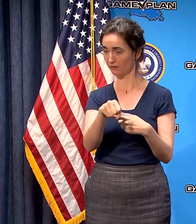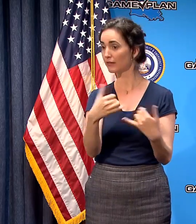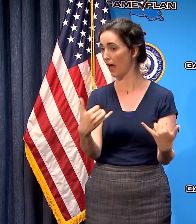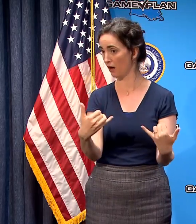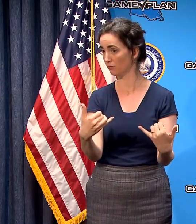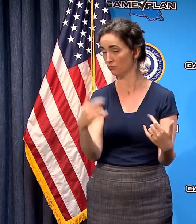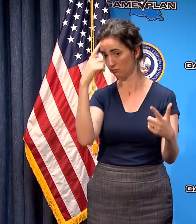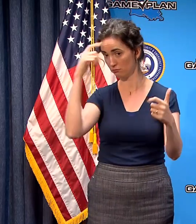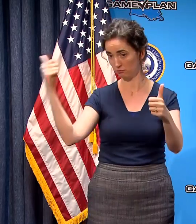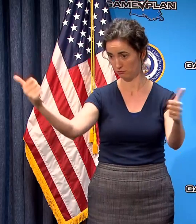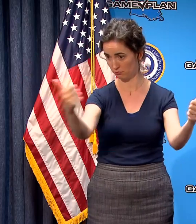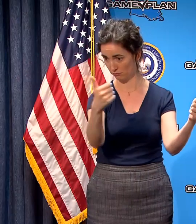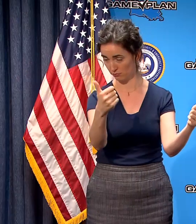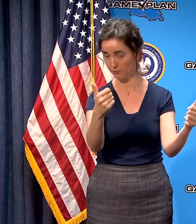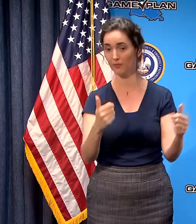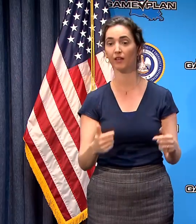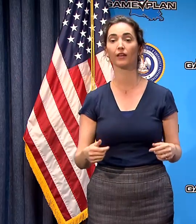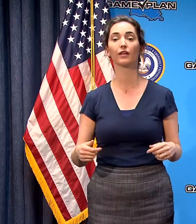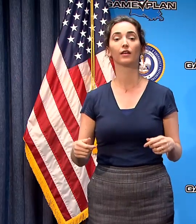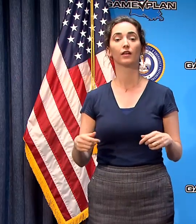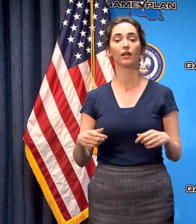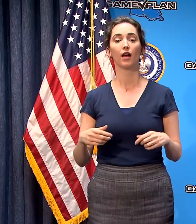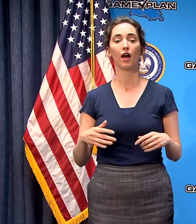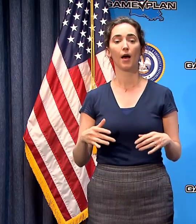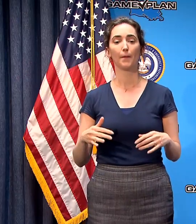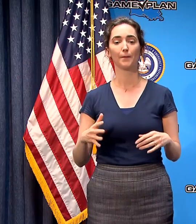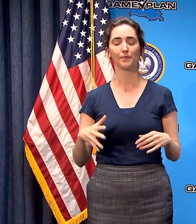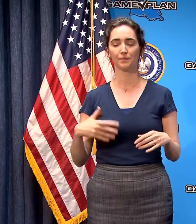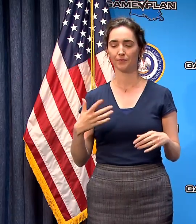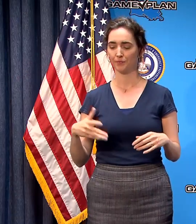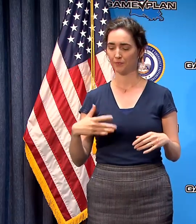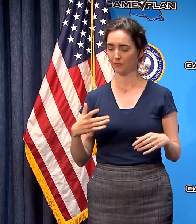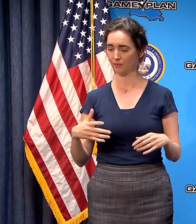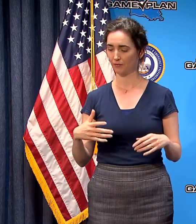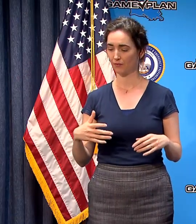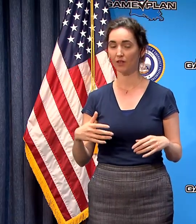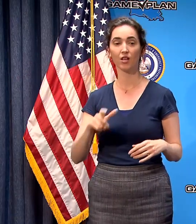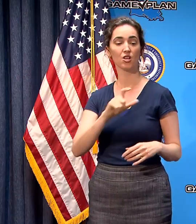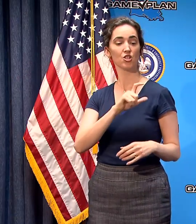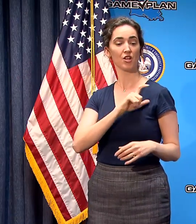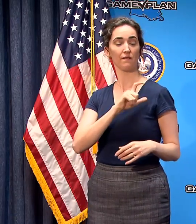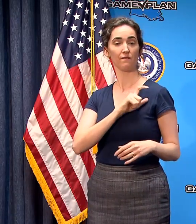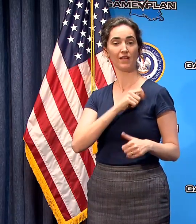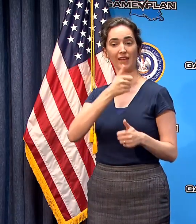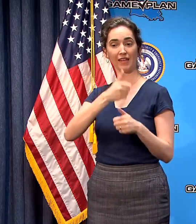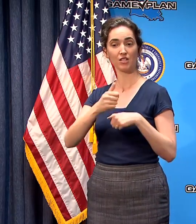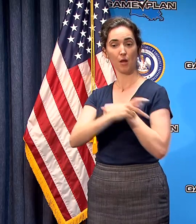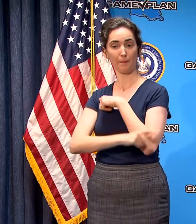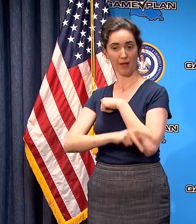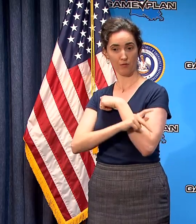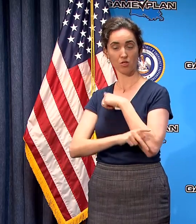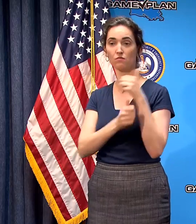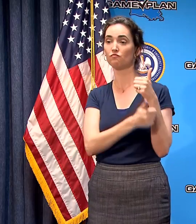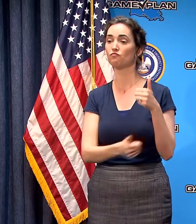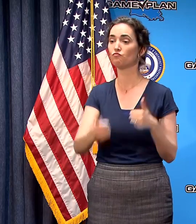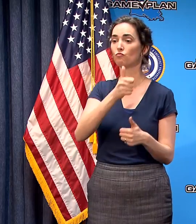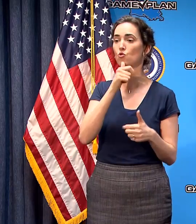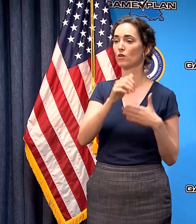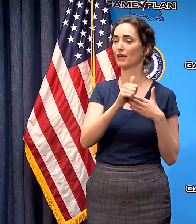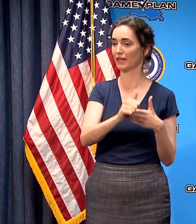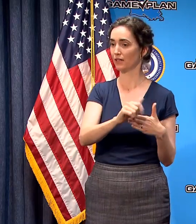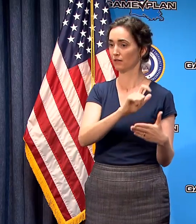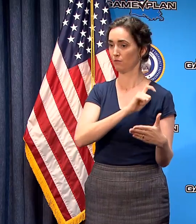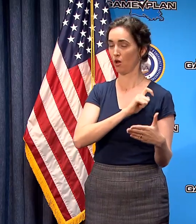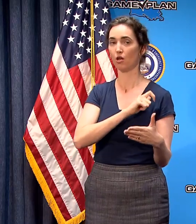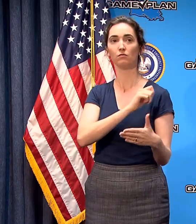and we've equipped the sheriffs of each parish as a Chief Law Enforcement Officer of the parish with the